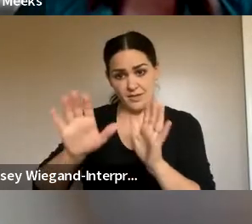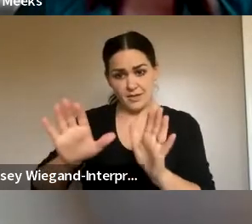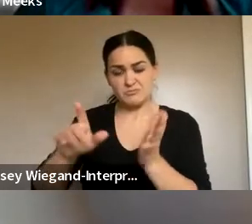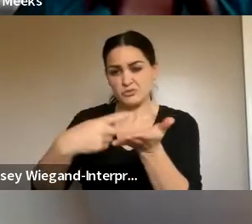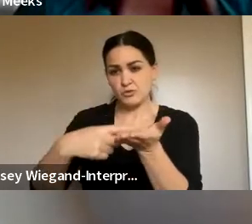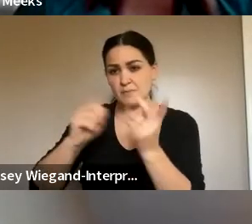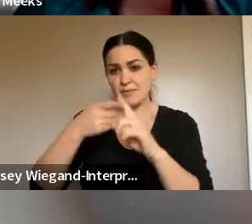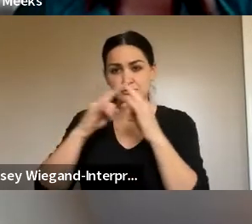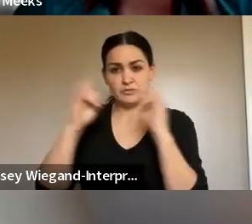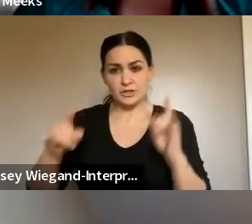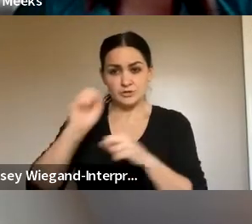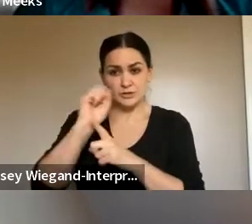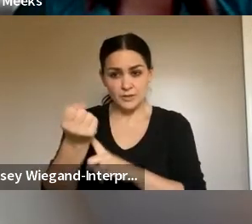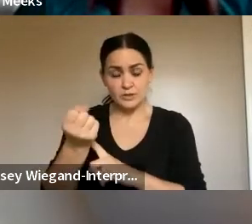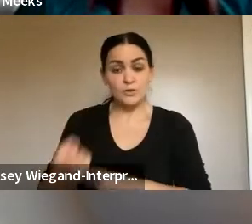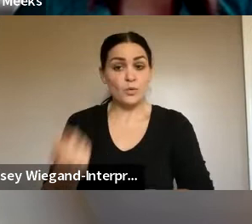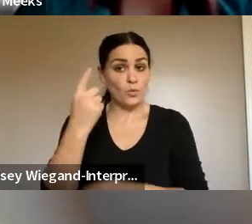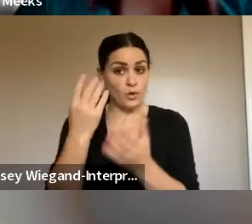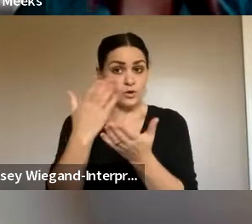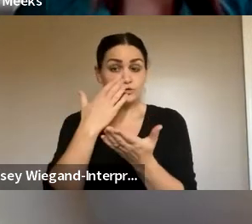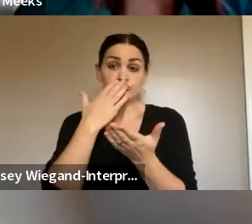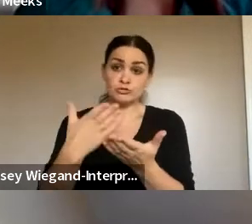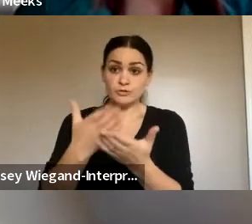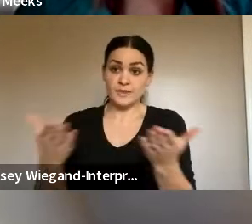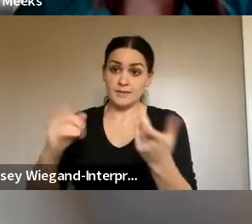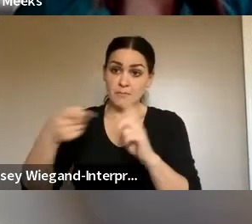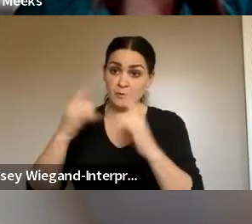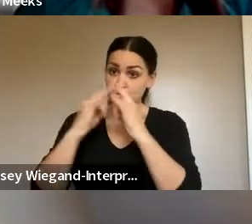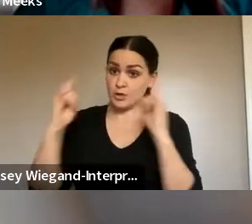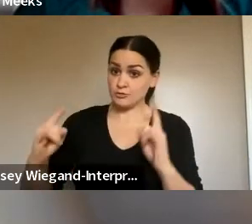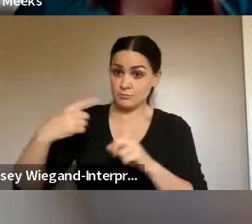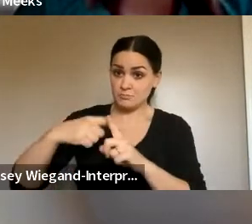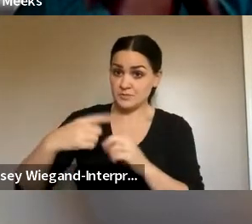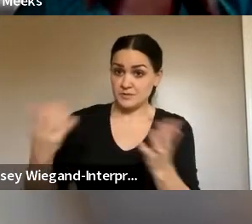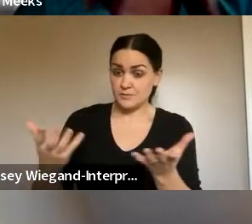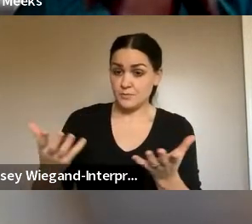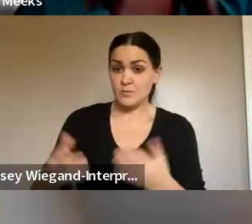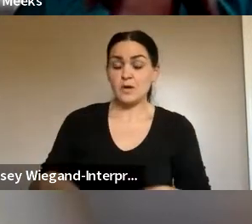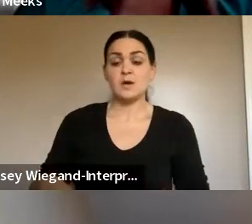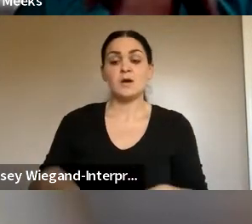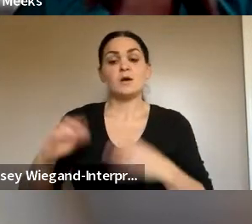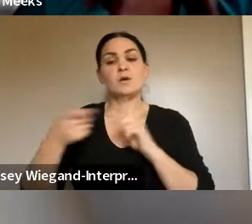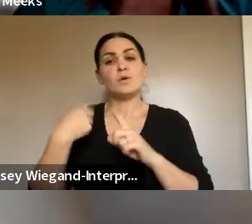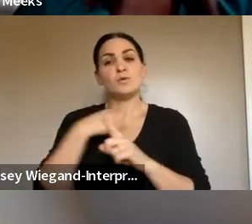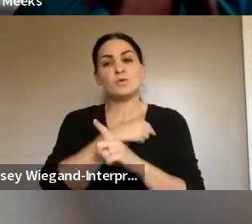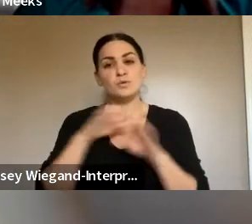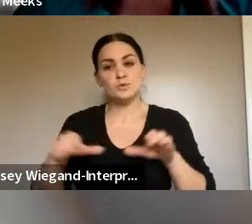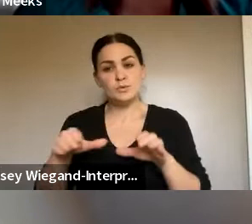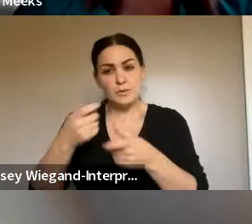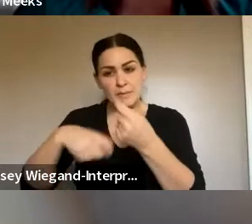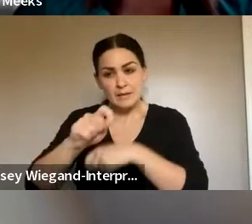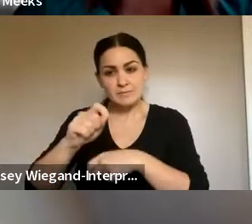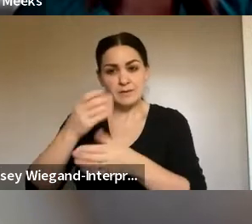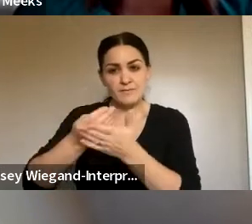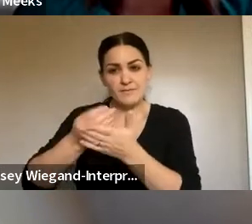So, one of the good news, one of the good things about the shelters is that after we went to the ARPA replacement fund, the public